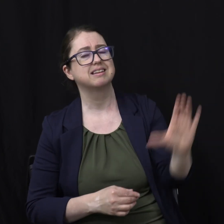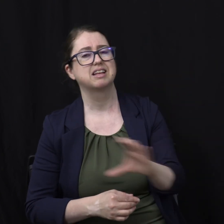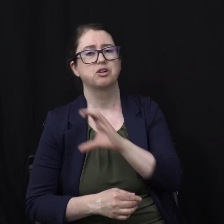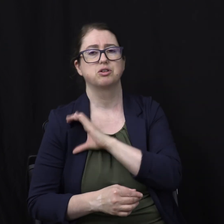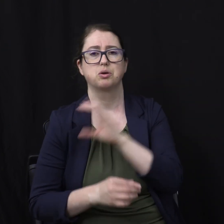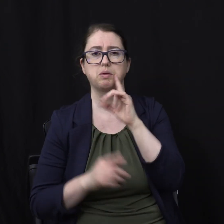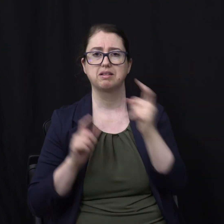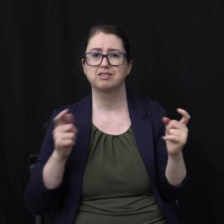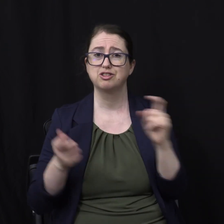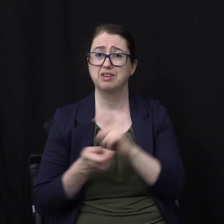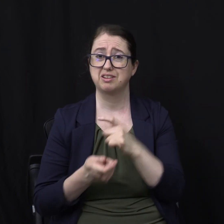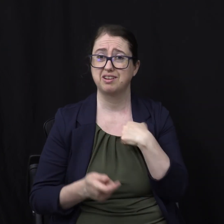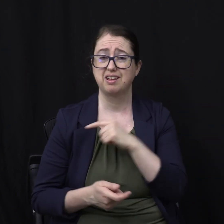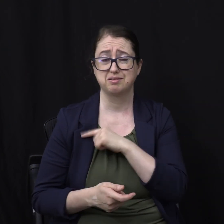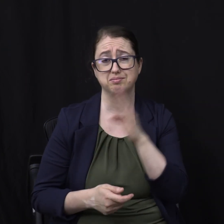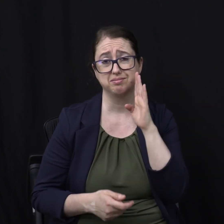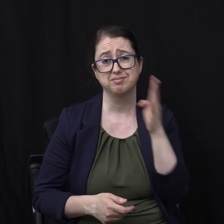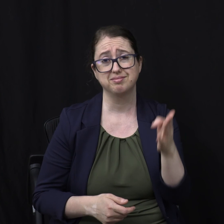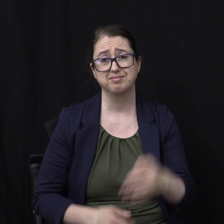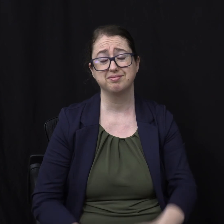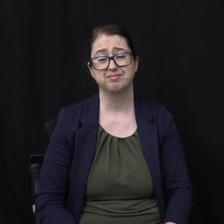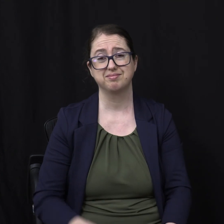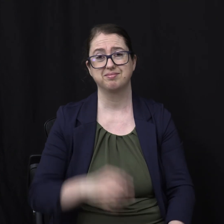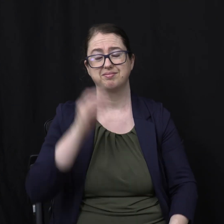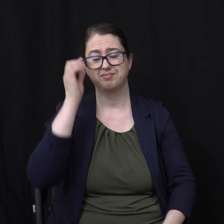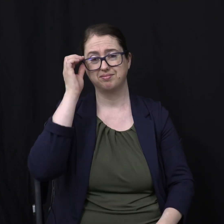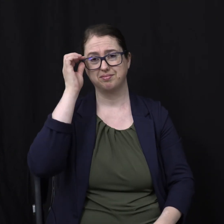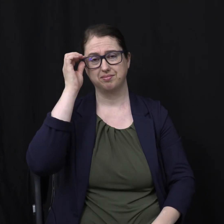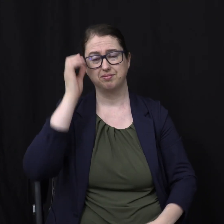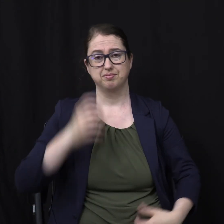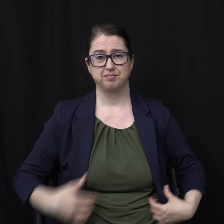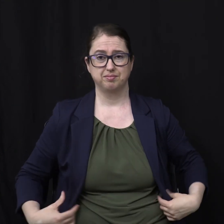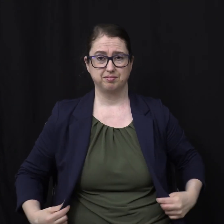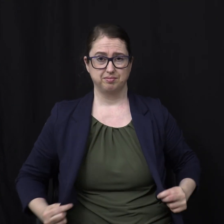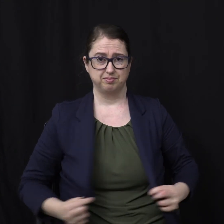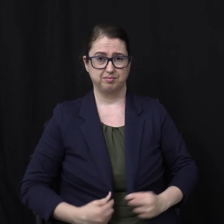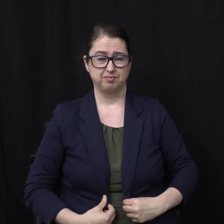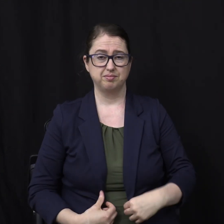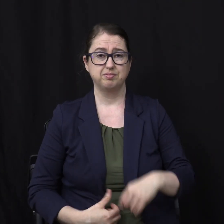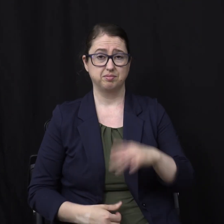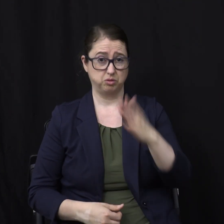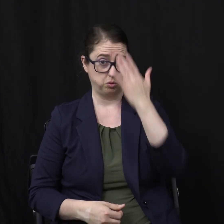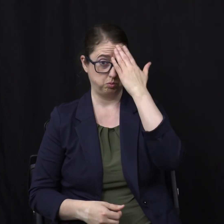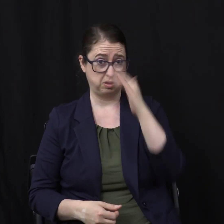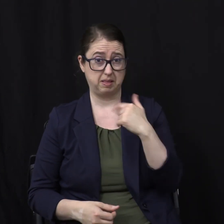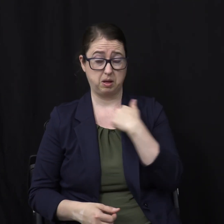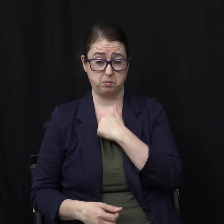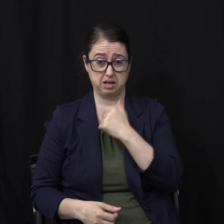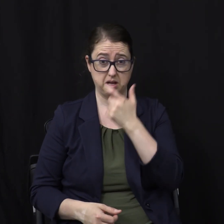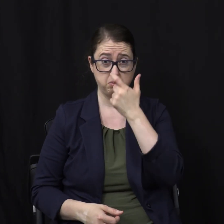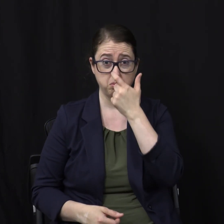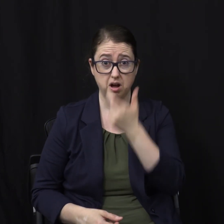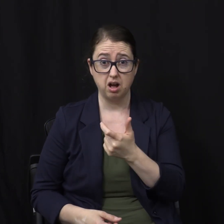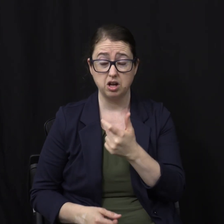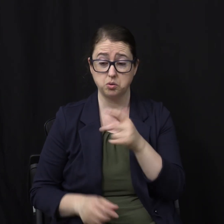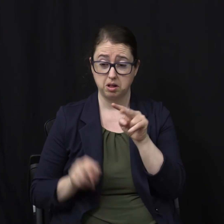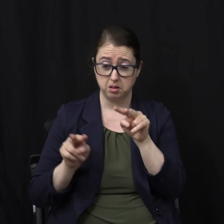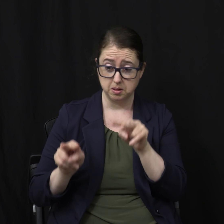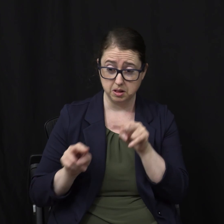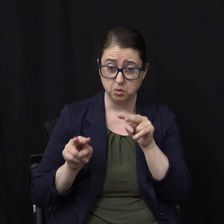Transforms us Do you know How the principle works I talk about this In media on the brain By beholding We become changed When we look At the things of